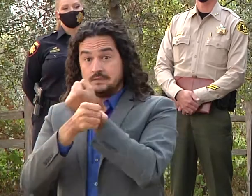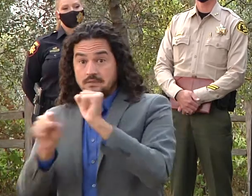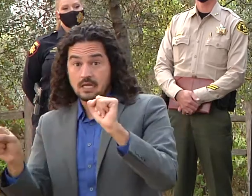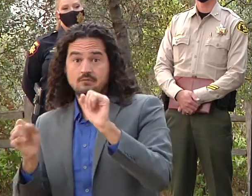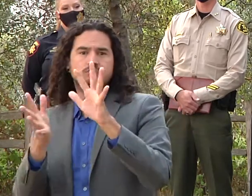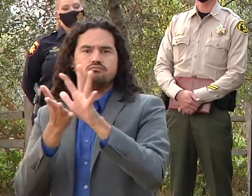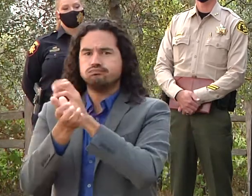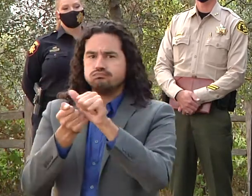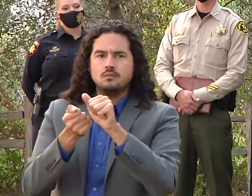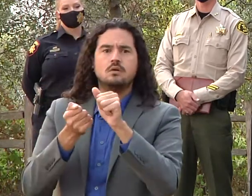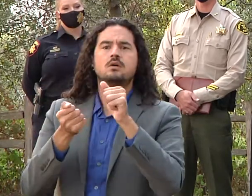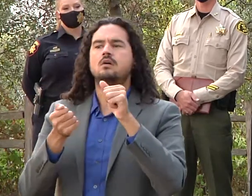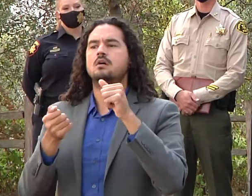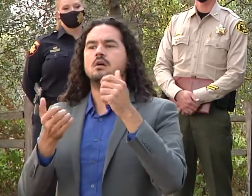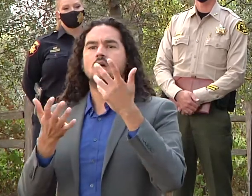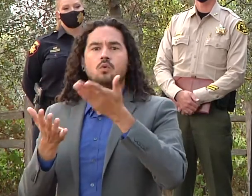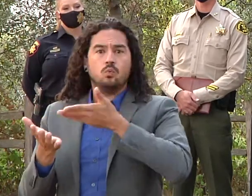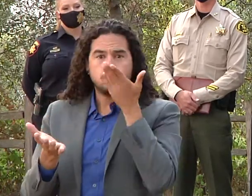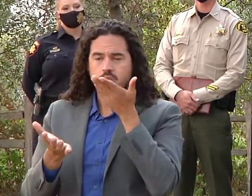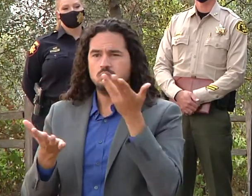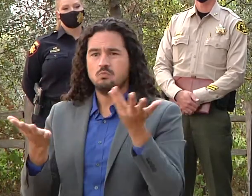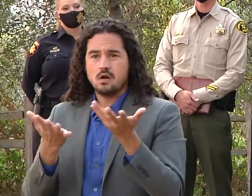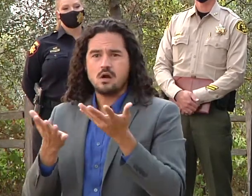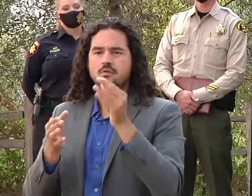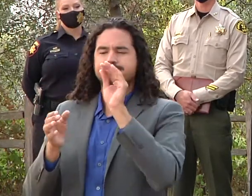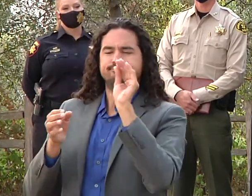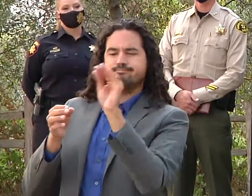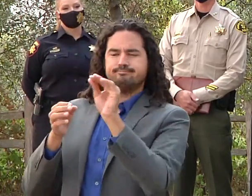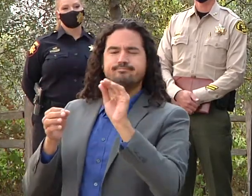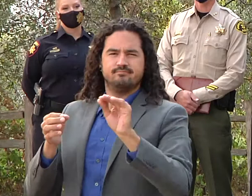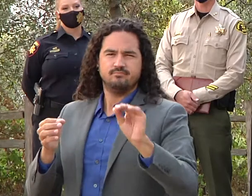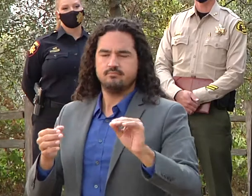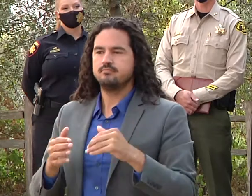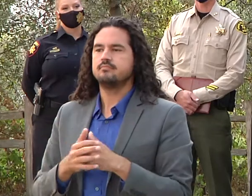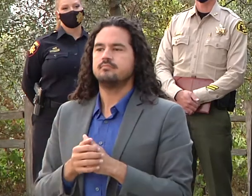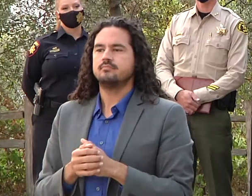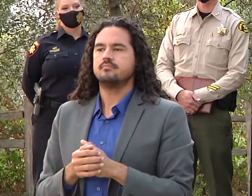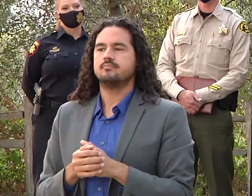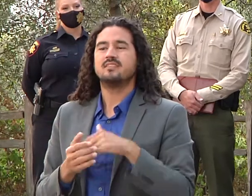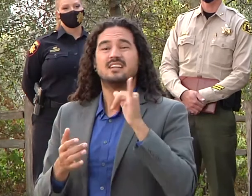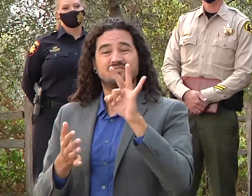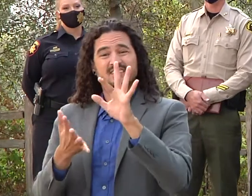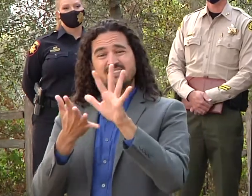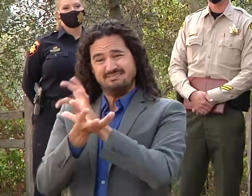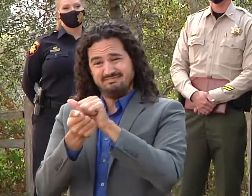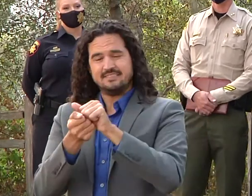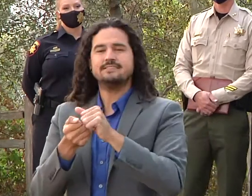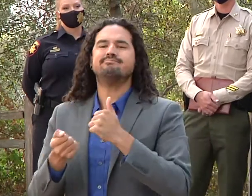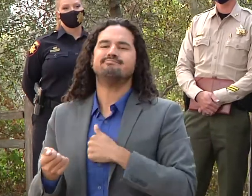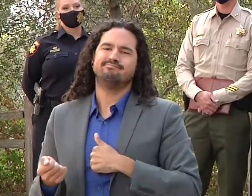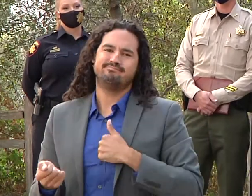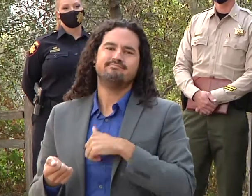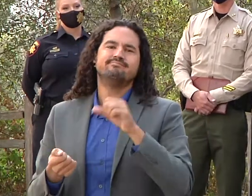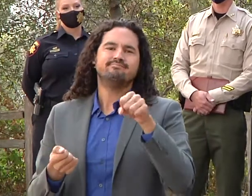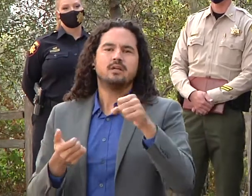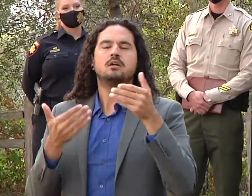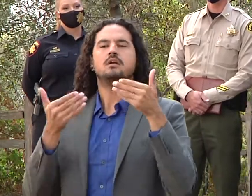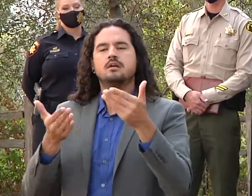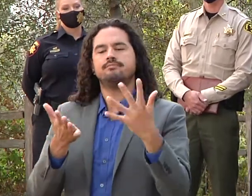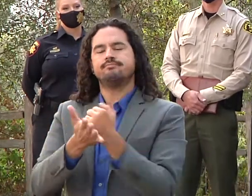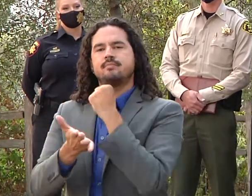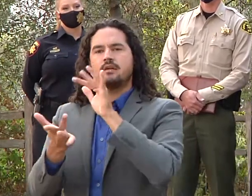now is the time to start that process and reach out to the recovery centers or the local assistance centers in the two counties